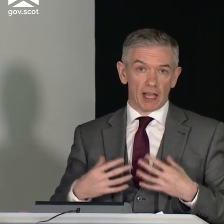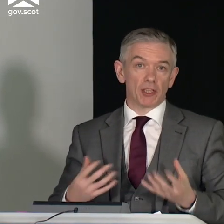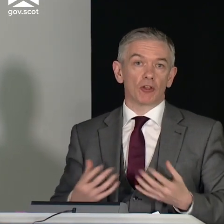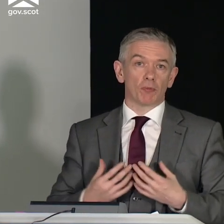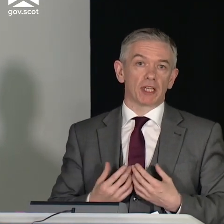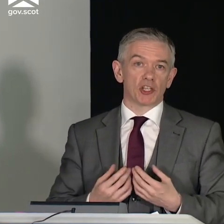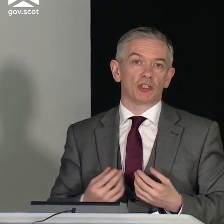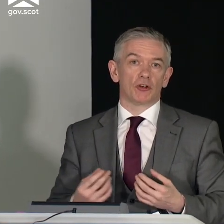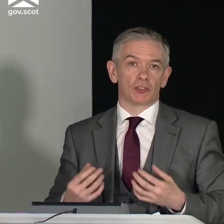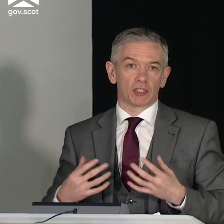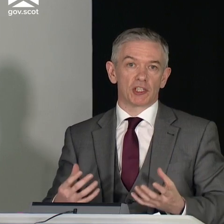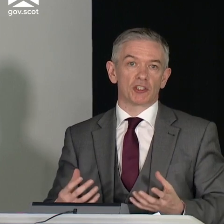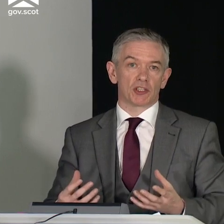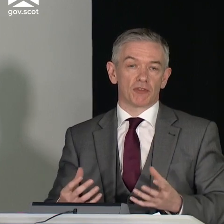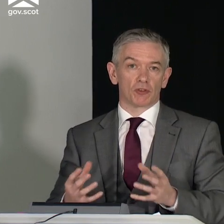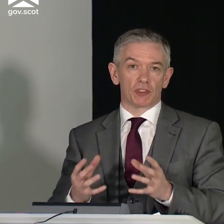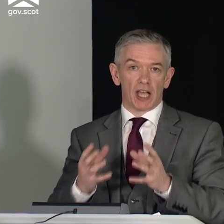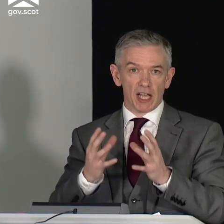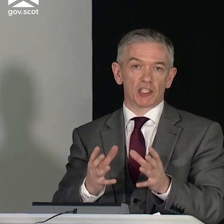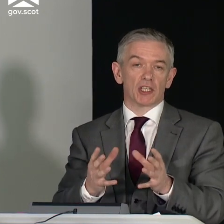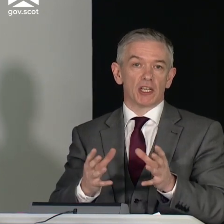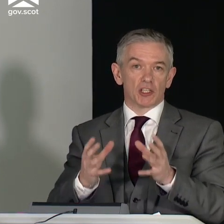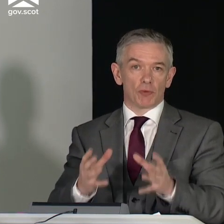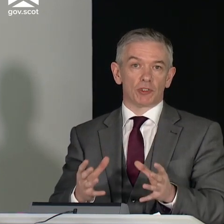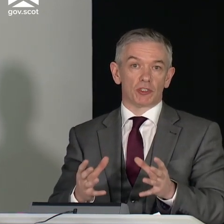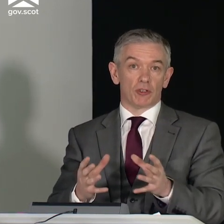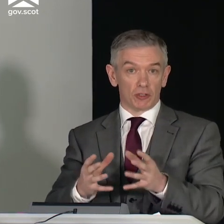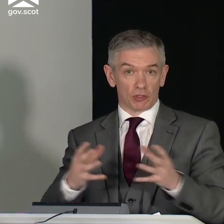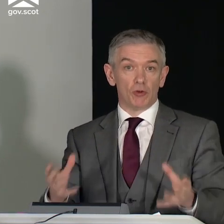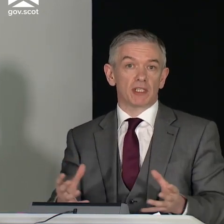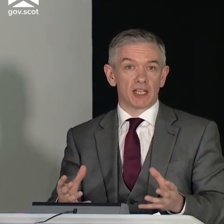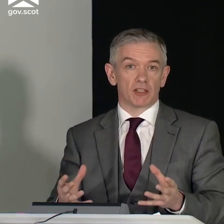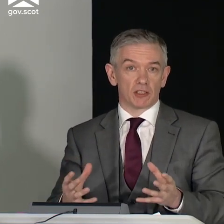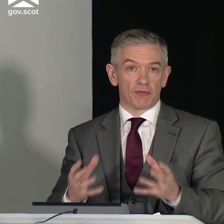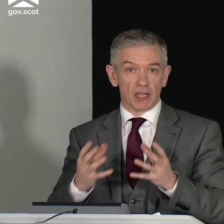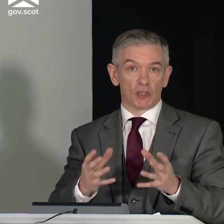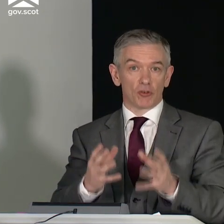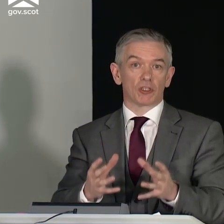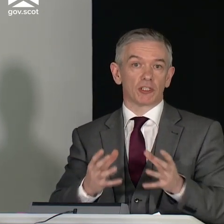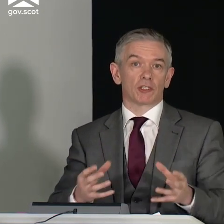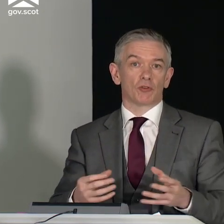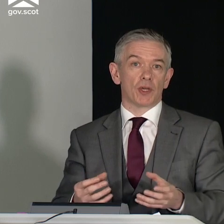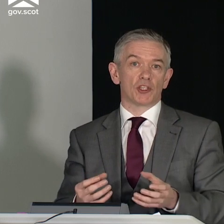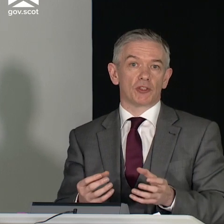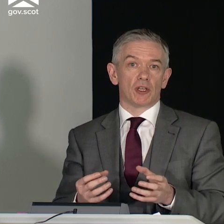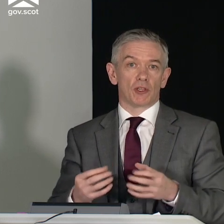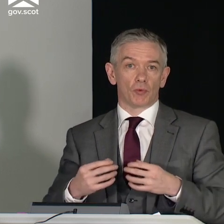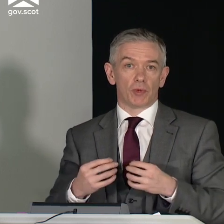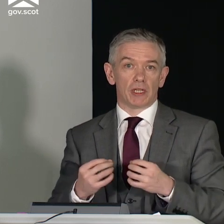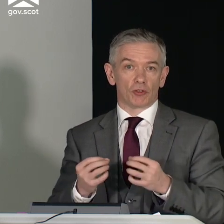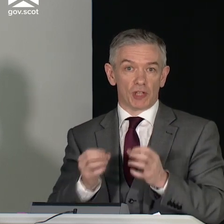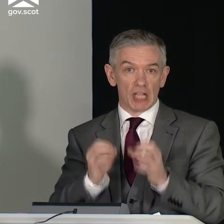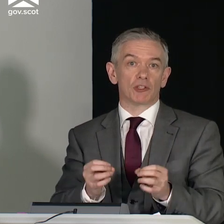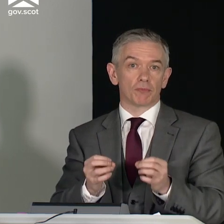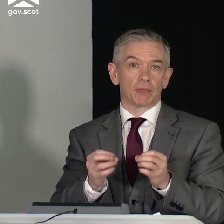moral and an ethical obligation on clinicians if they're going to ask someone to undergo a test, that there's a very good clinical question that